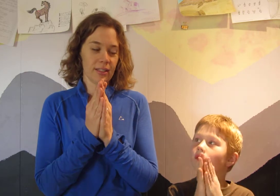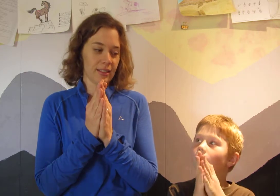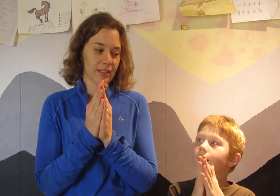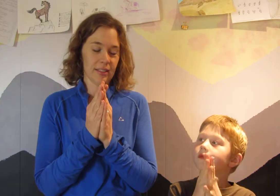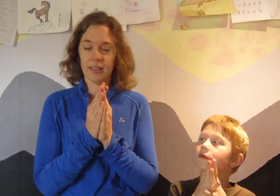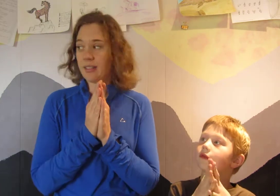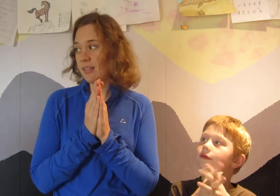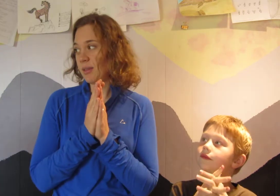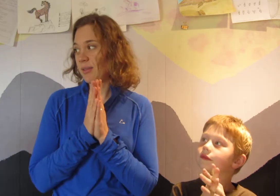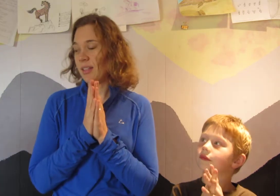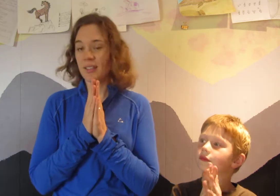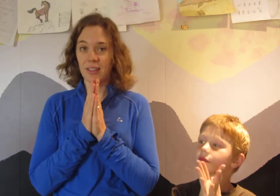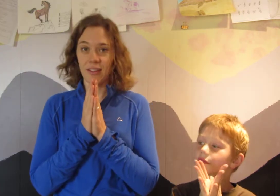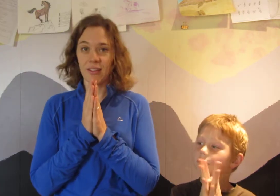We have a little song.